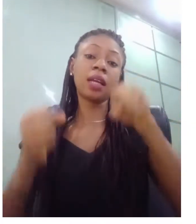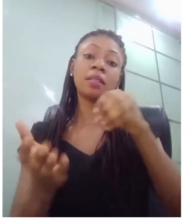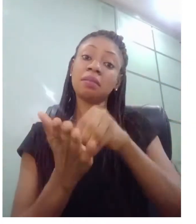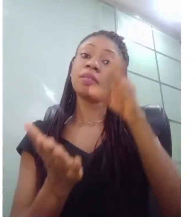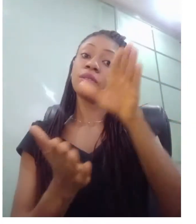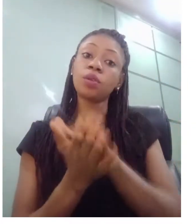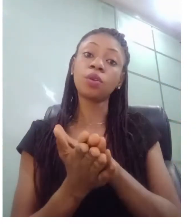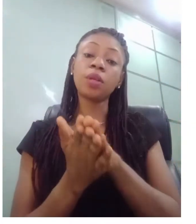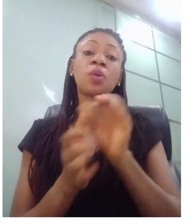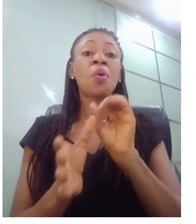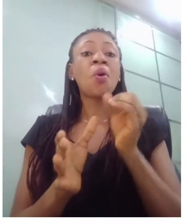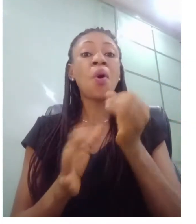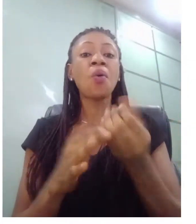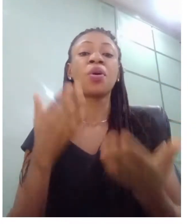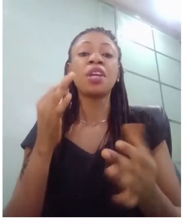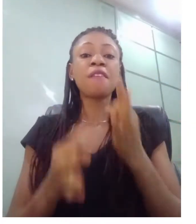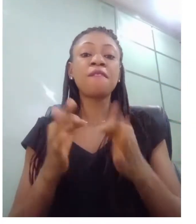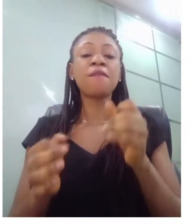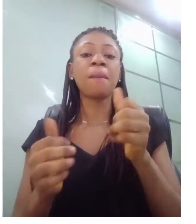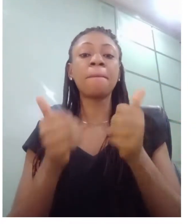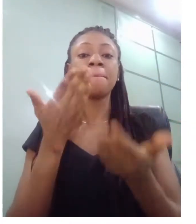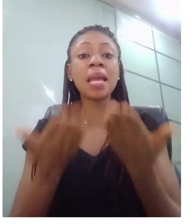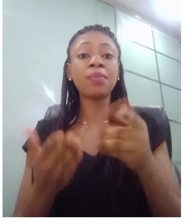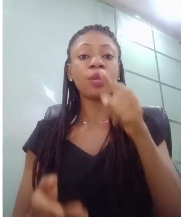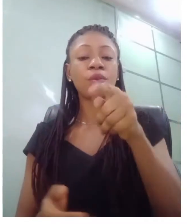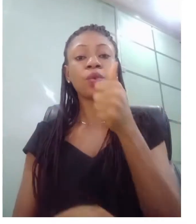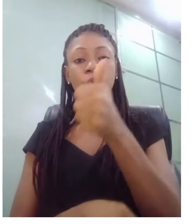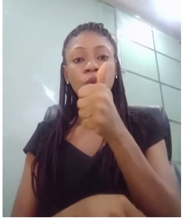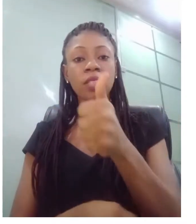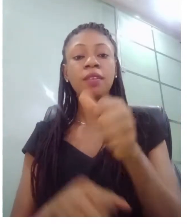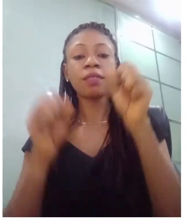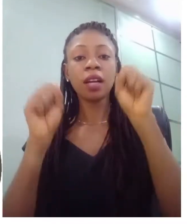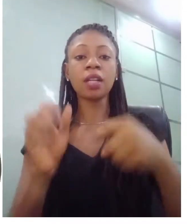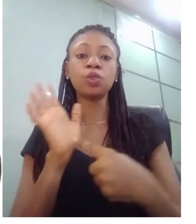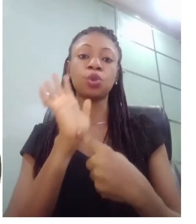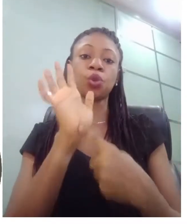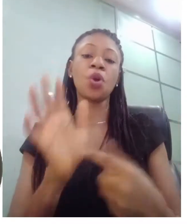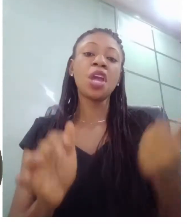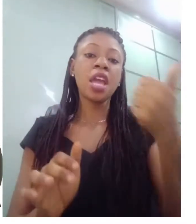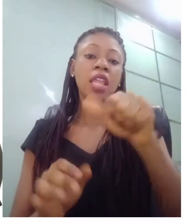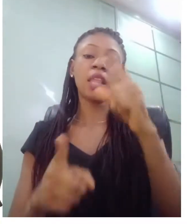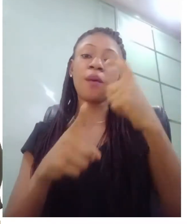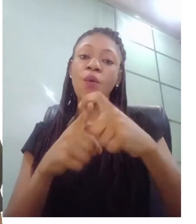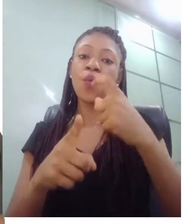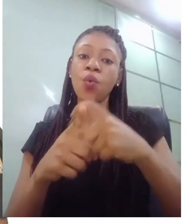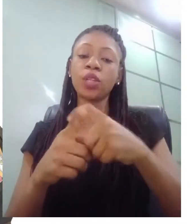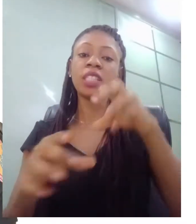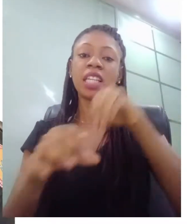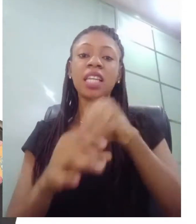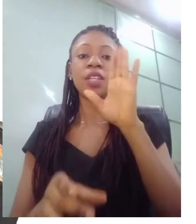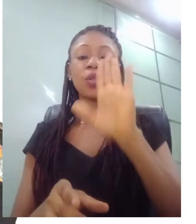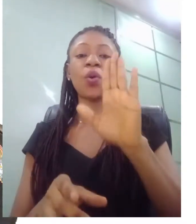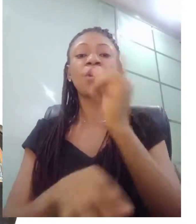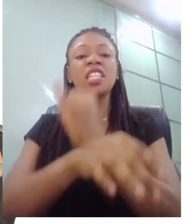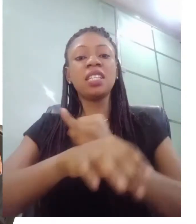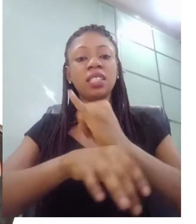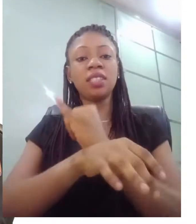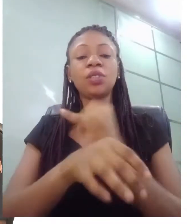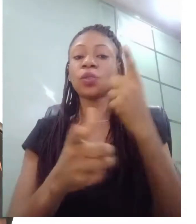uh words or expressions in your indigenous sign that will be very much appreciated i'll be happy to um show